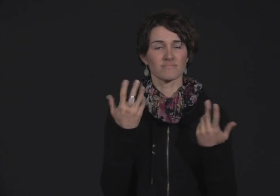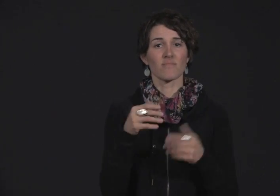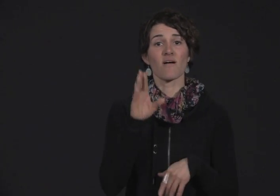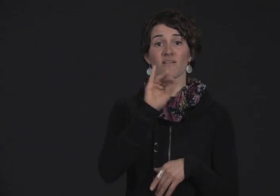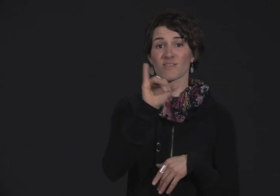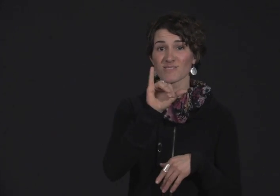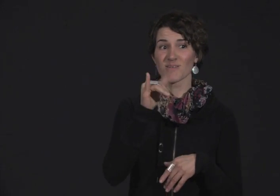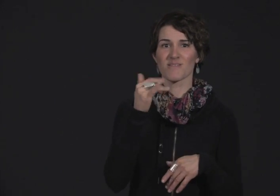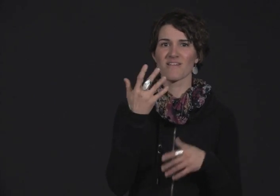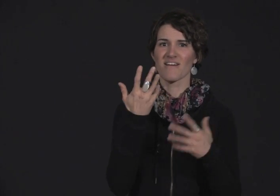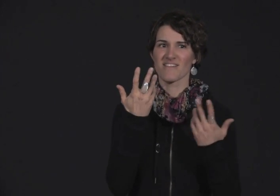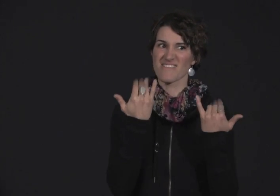going on with VRS.